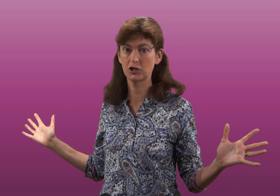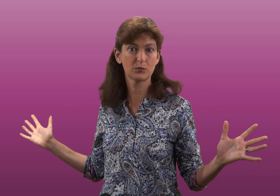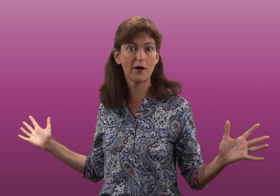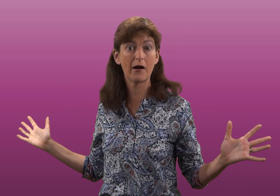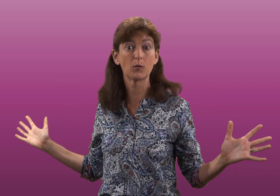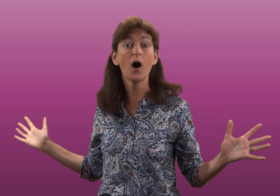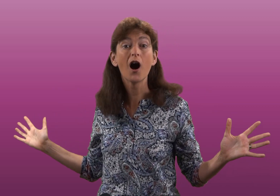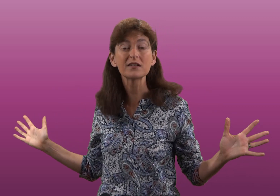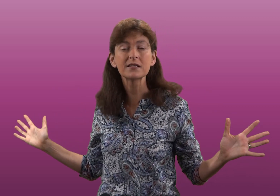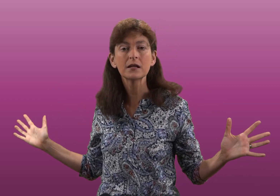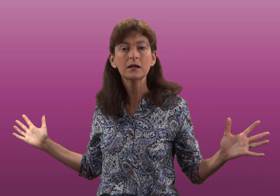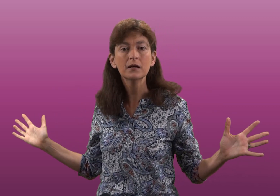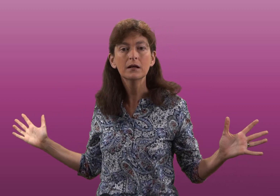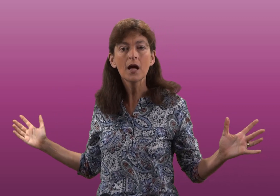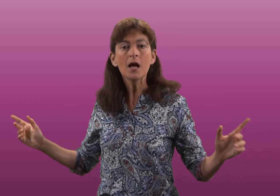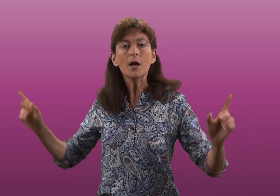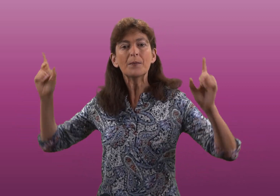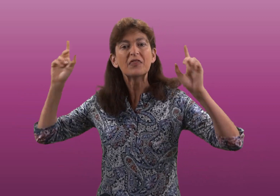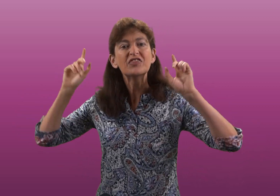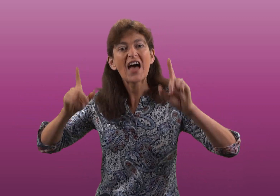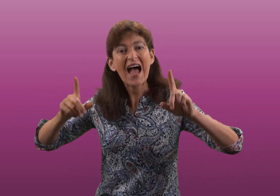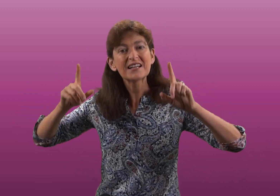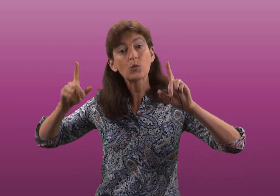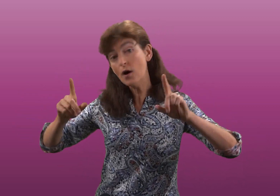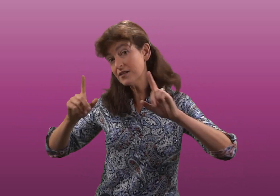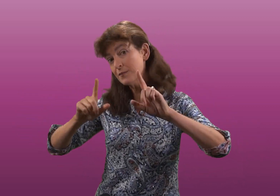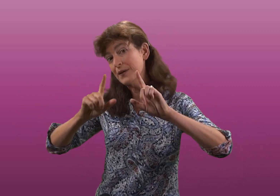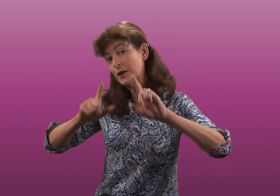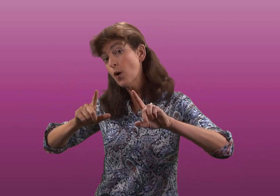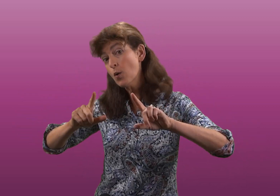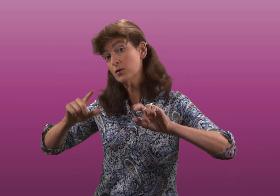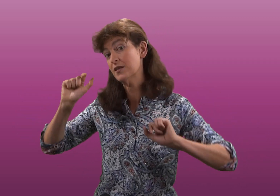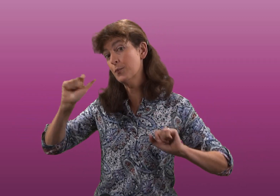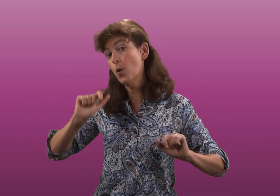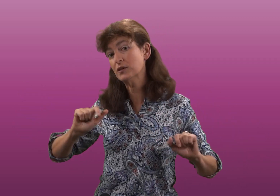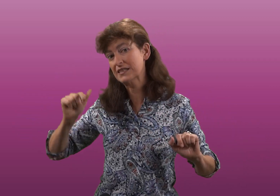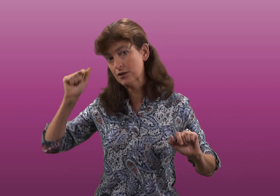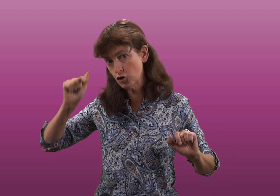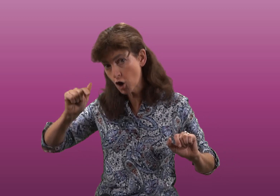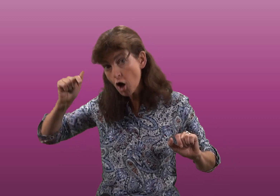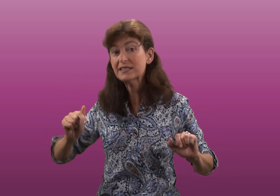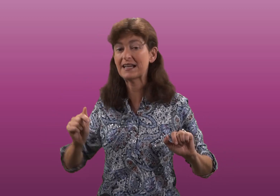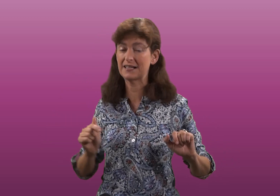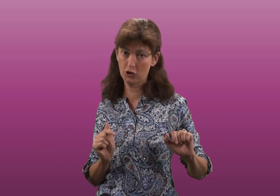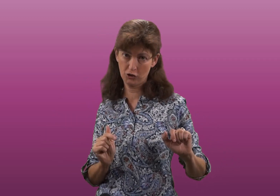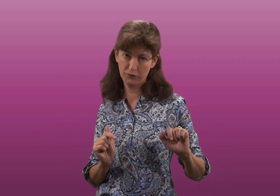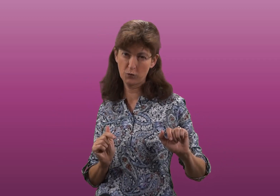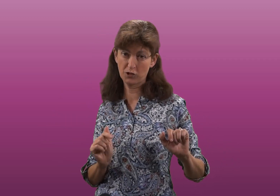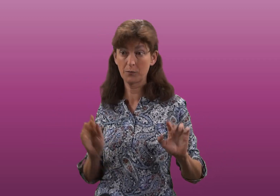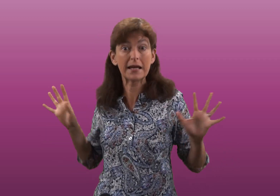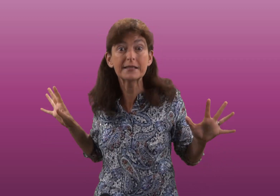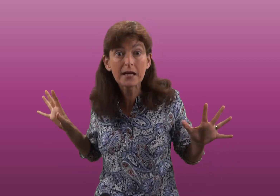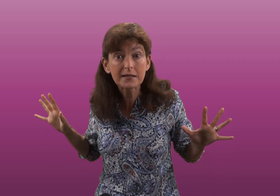just where I was. But that wasn't because the ball did not exert a force on me. It did.